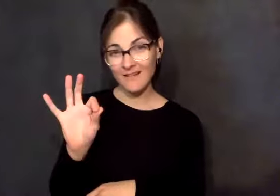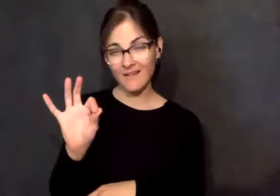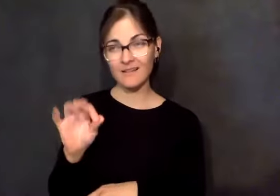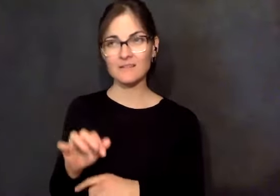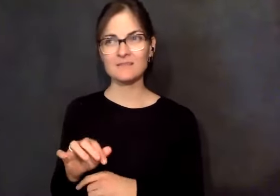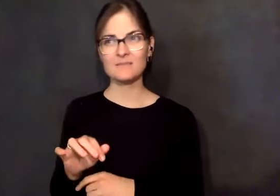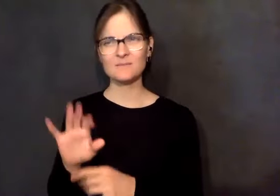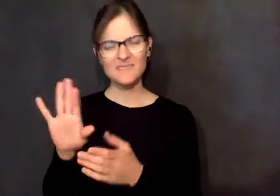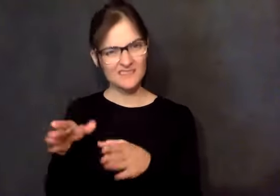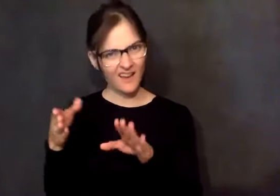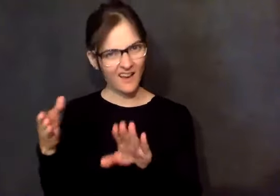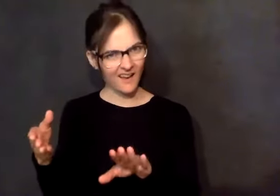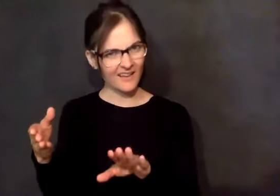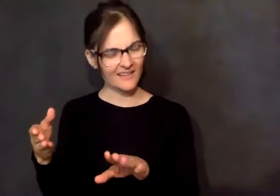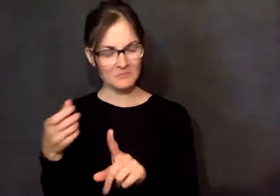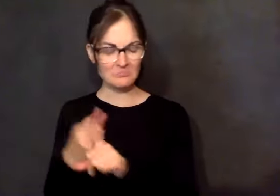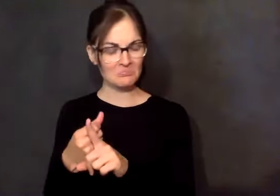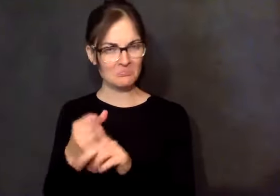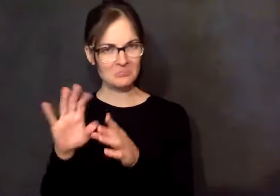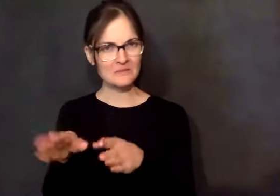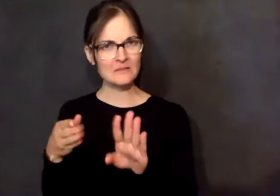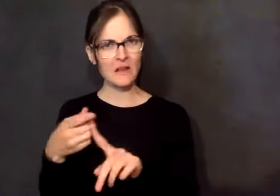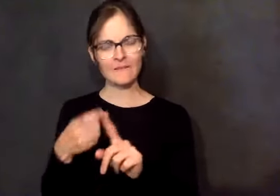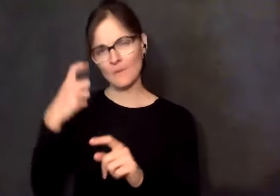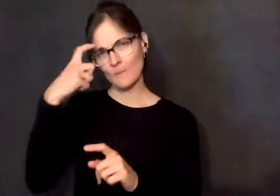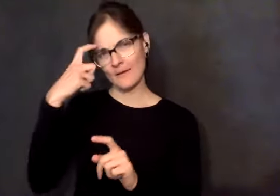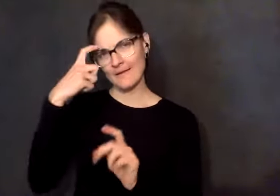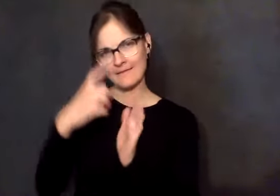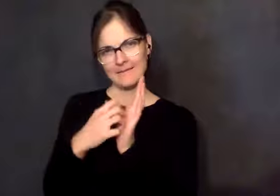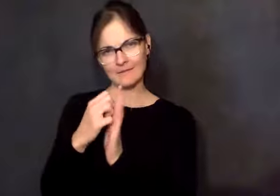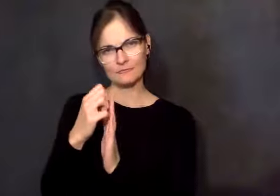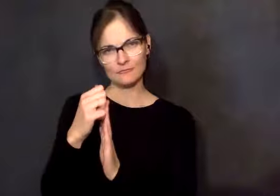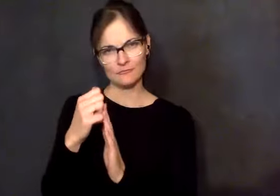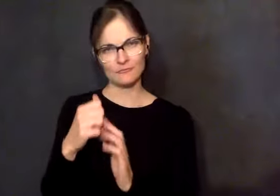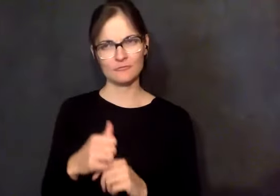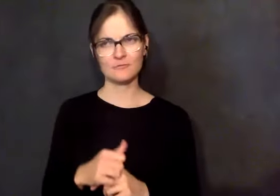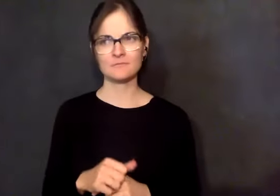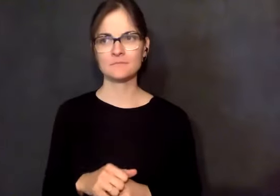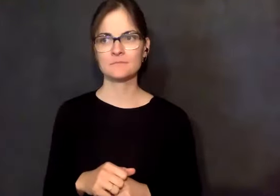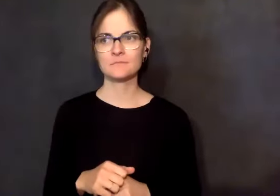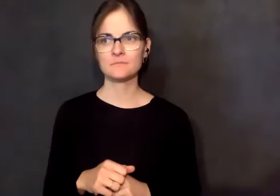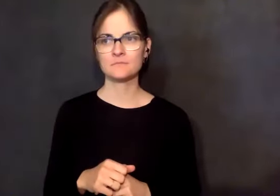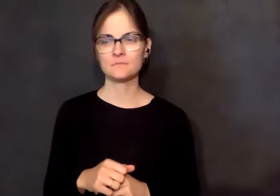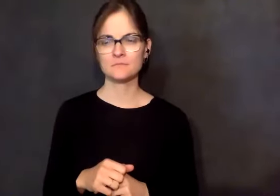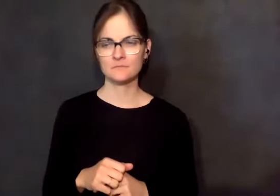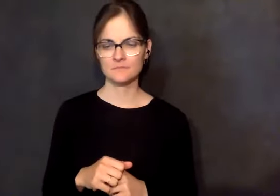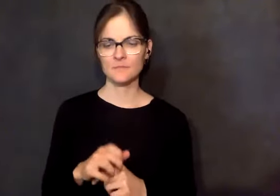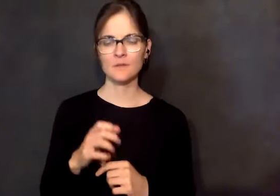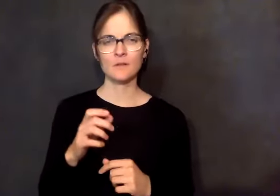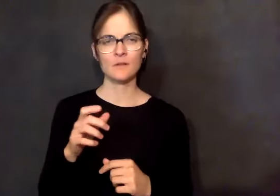And he loved me. And I never kind of had that with men before. It was really important for me to develop relationships with